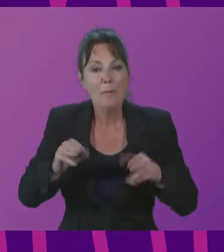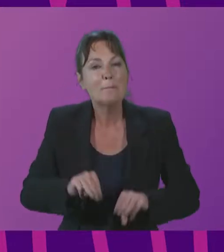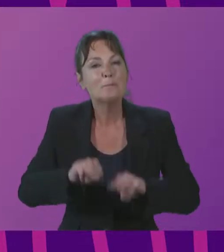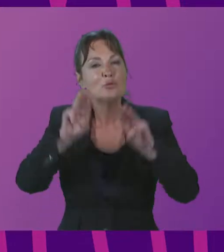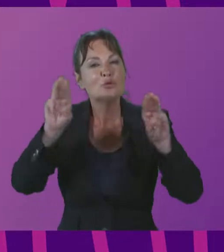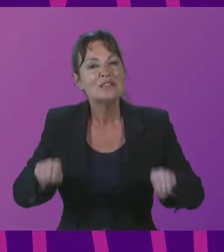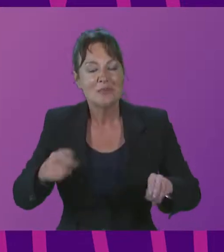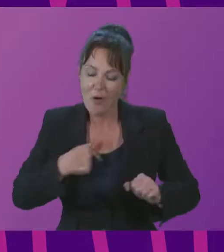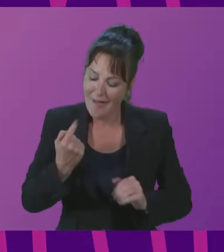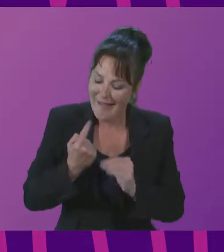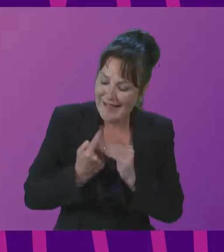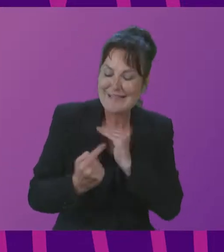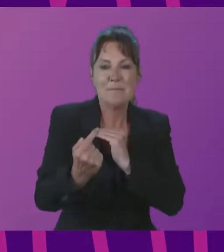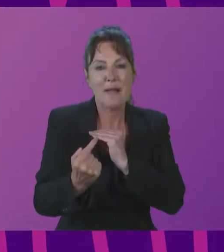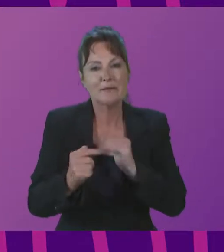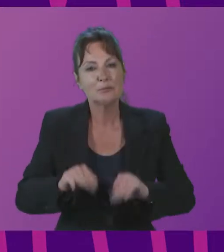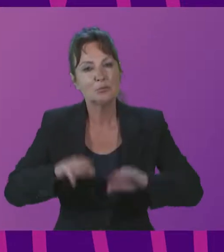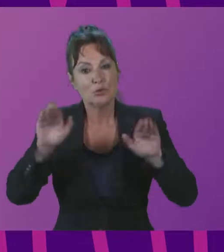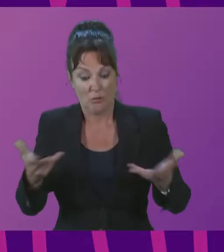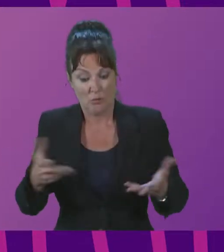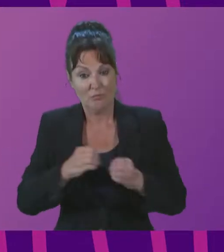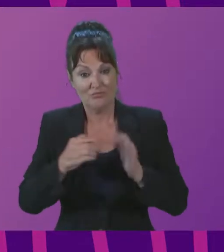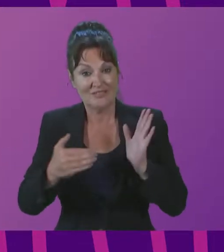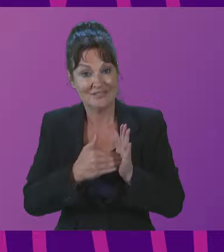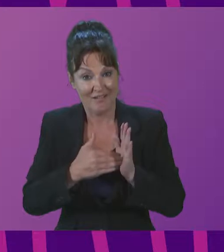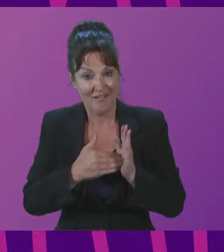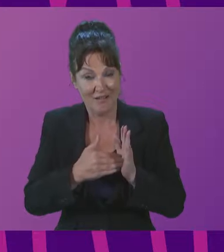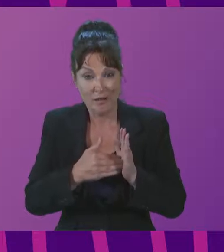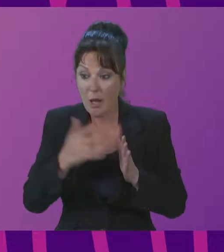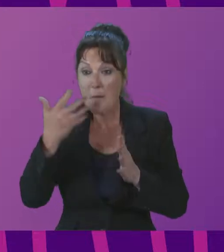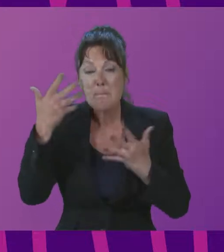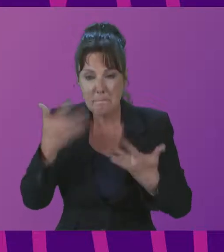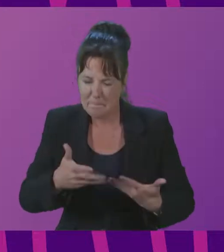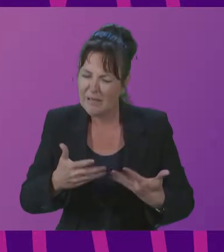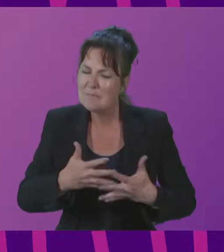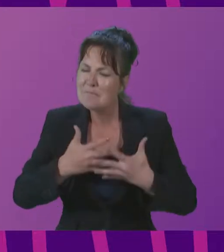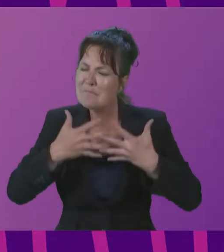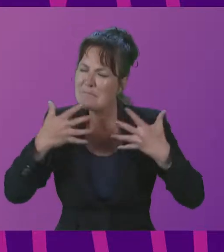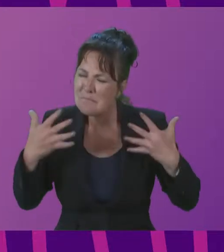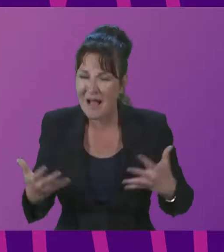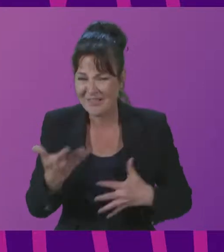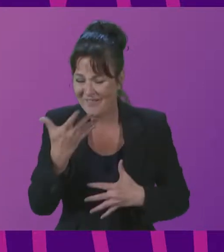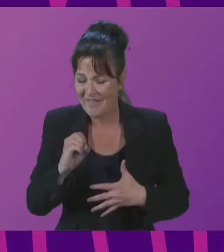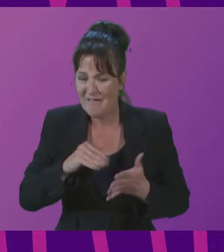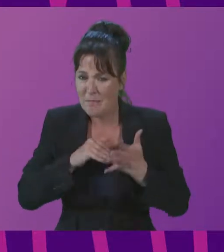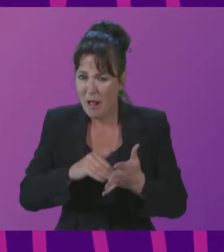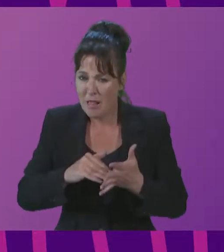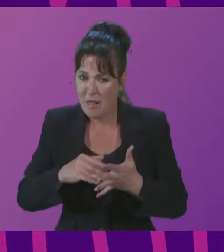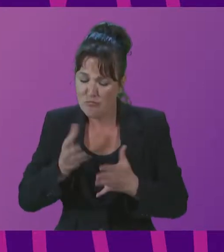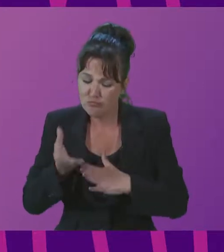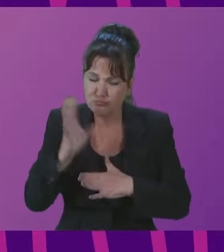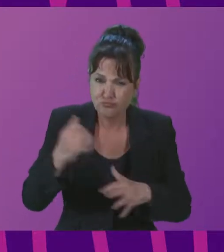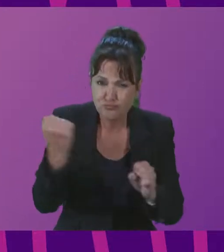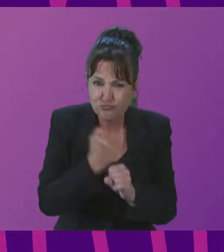our independence museum in Brazil, after a major £50 million renovation.